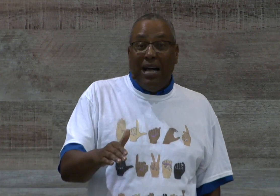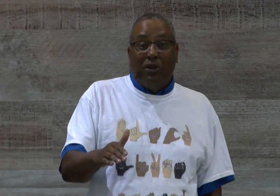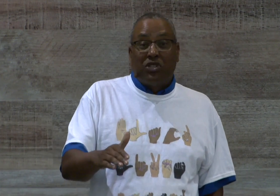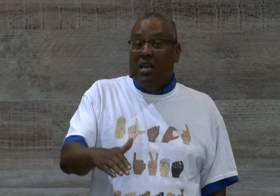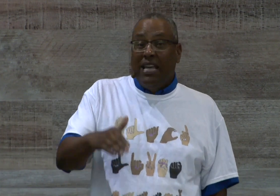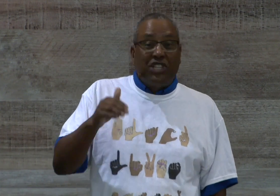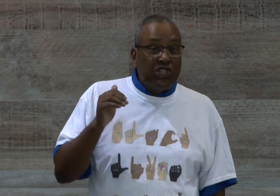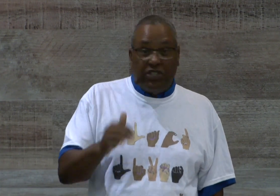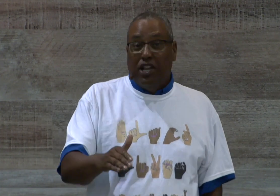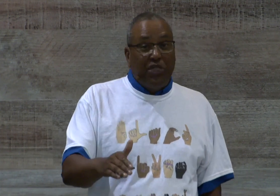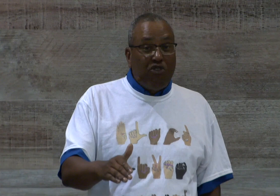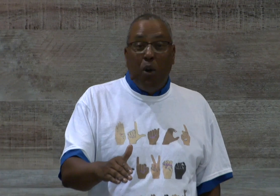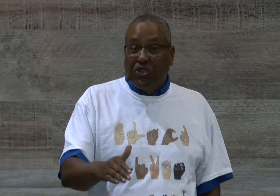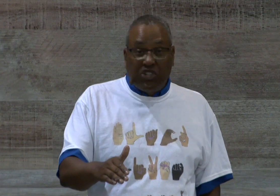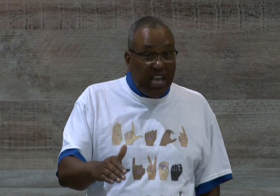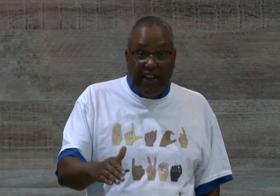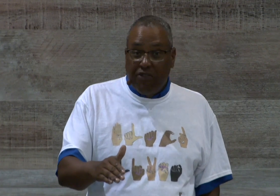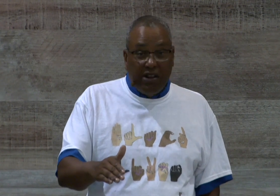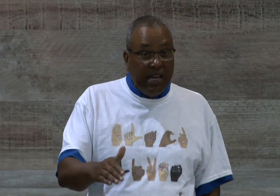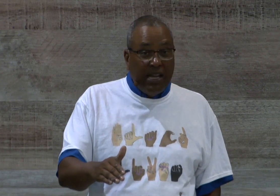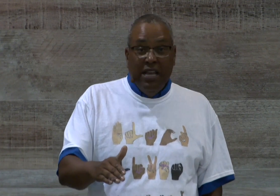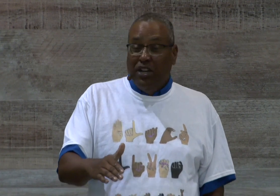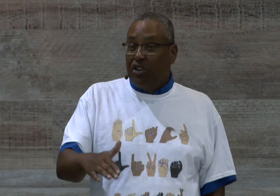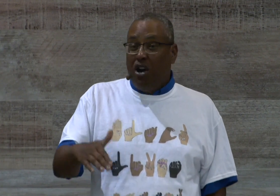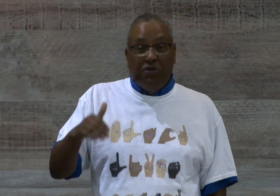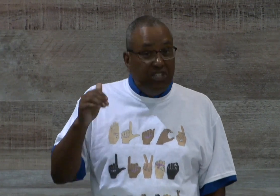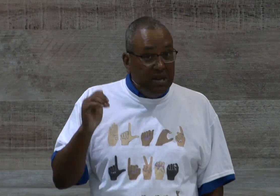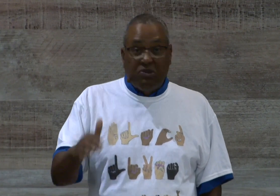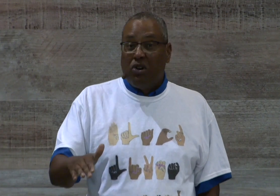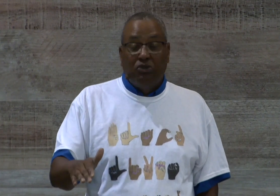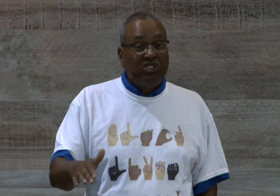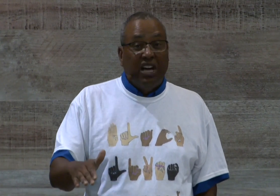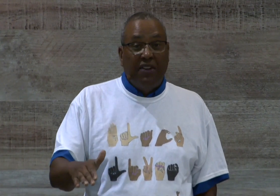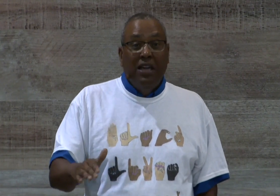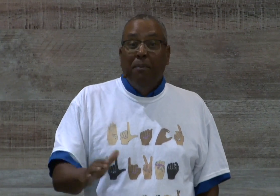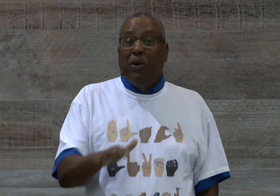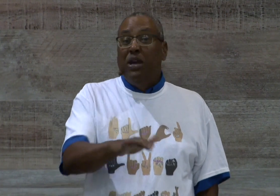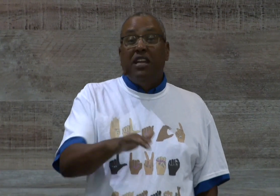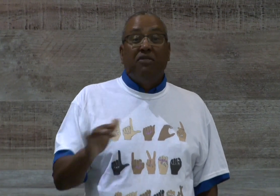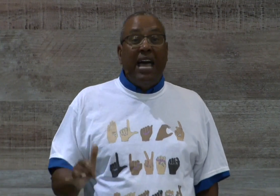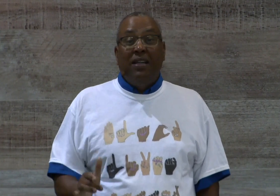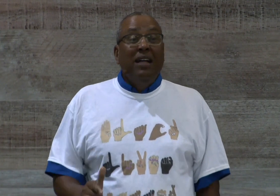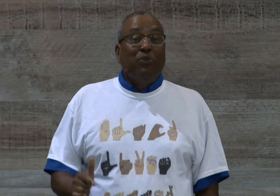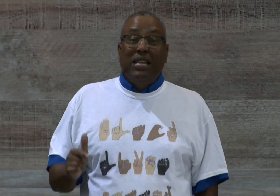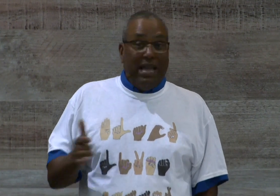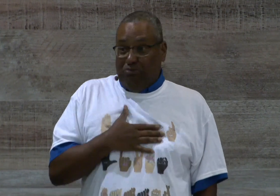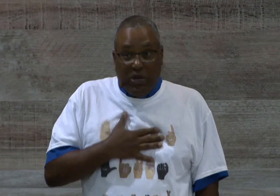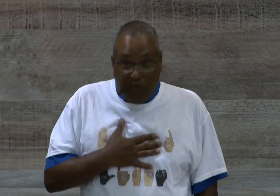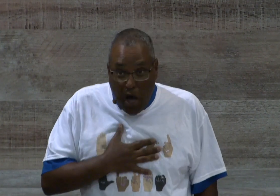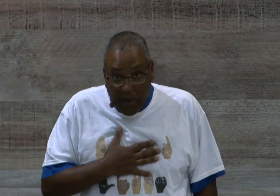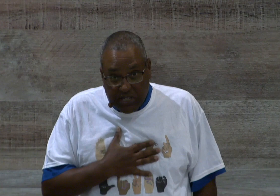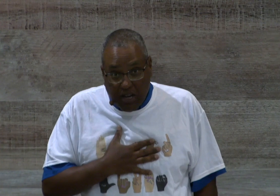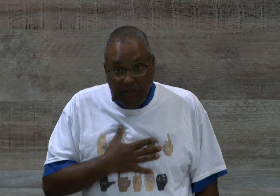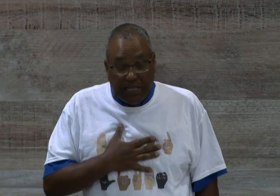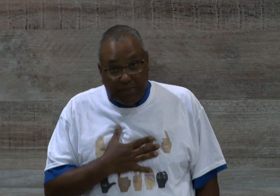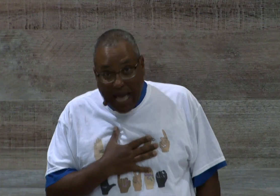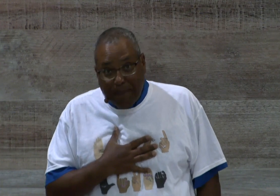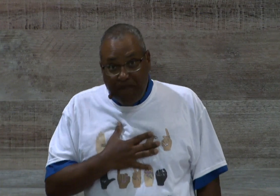espoused that's nothing wrong with slavery, nothing wrong with Jim Crow stuff, but we know now, we've always known that it was black folk,